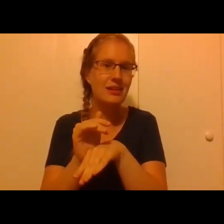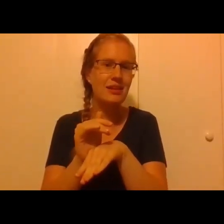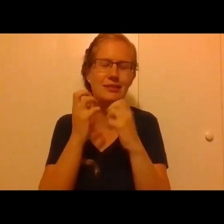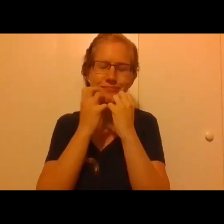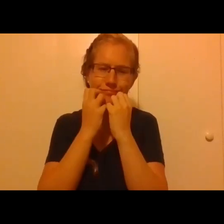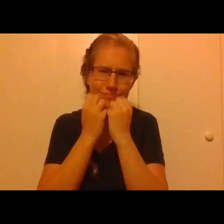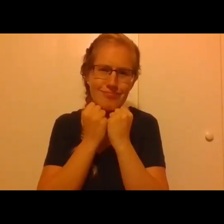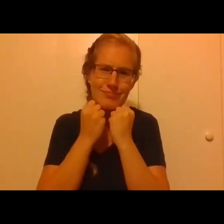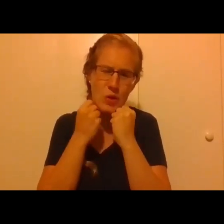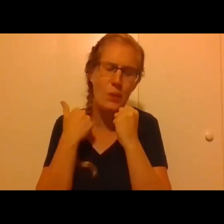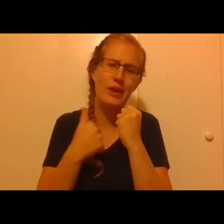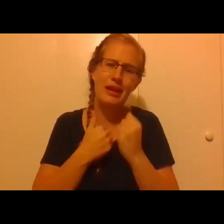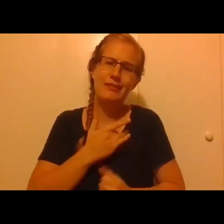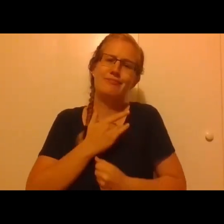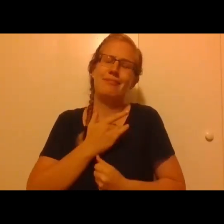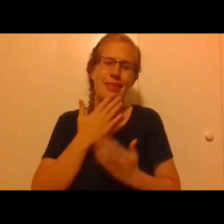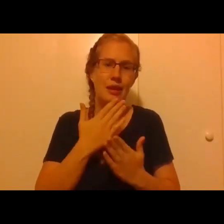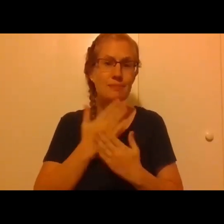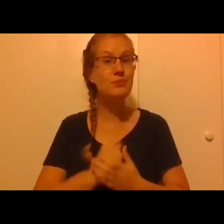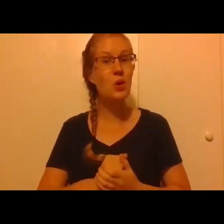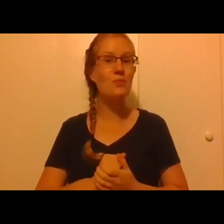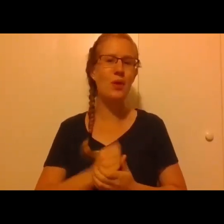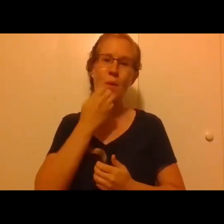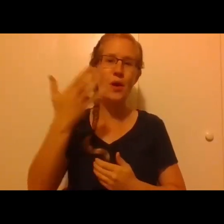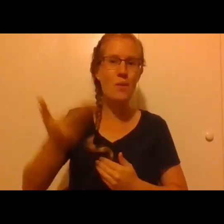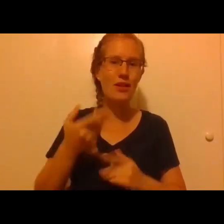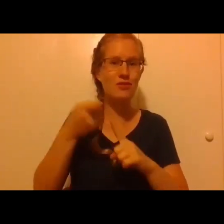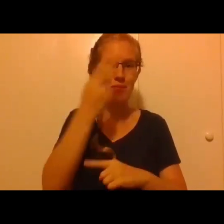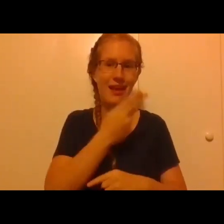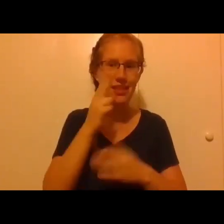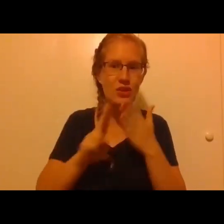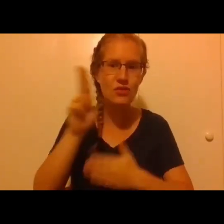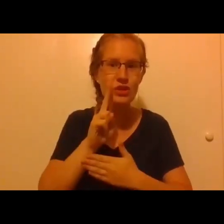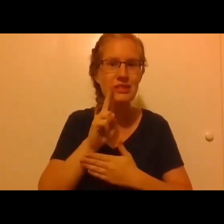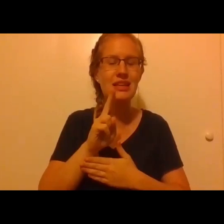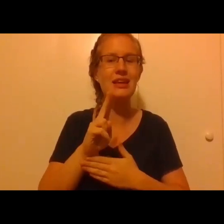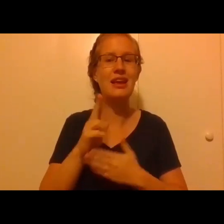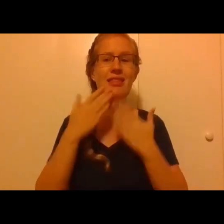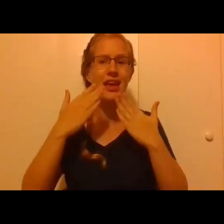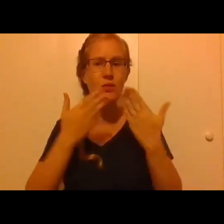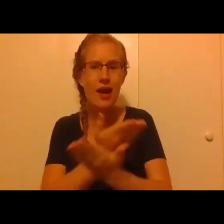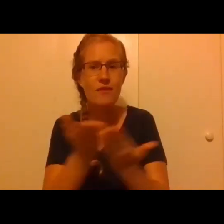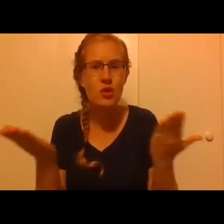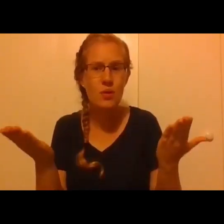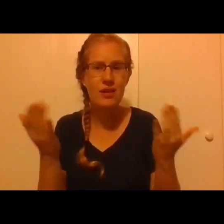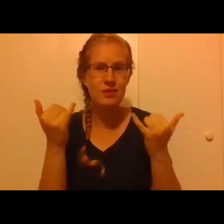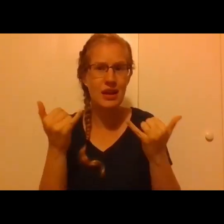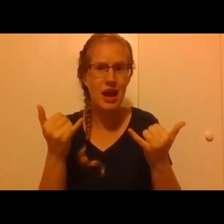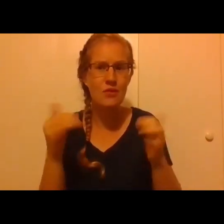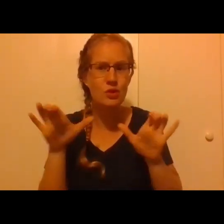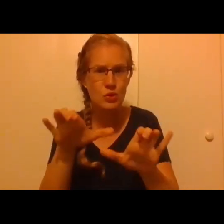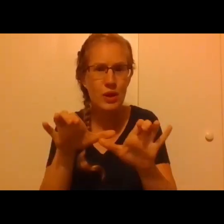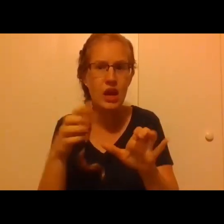dear to our hearts. So a warm welcome from Catholic University. Thank you, everybody for what you're doing here, and we look